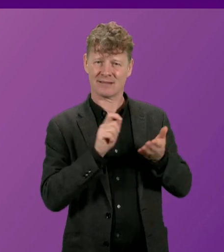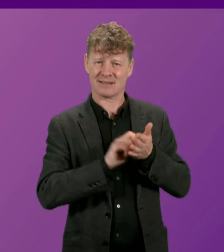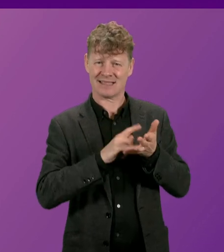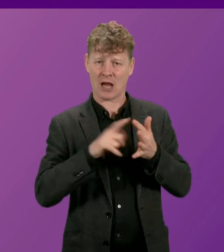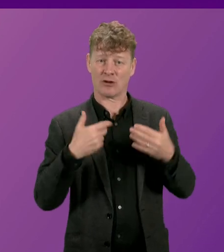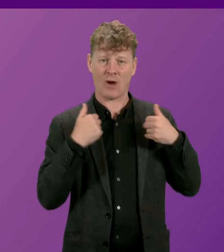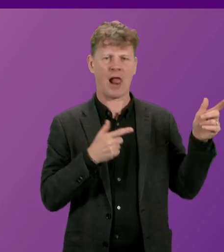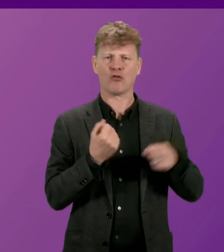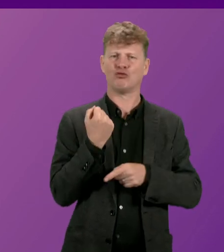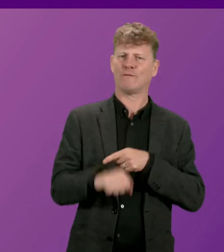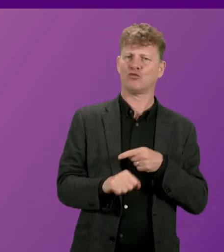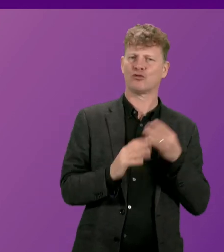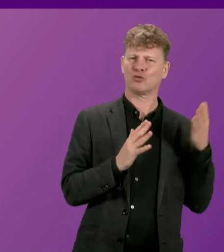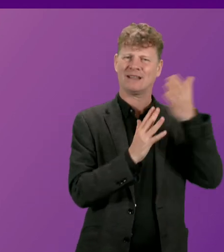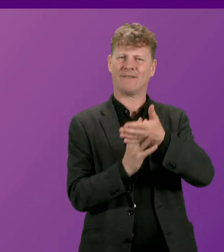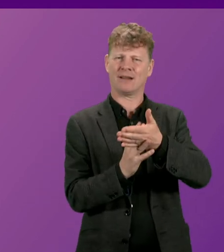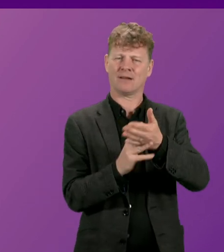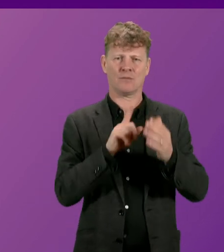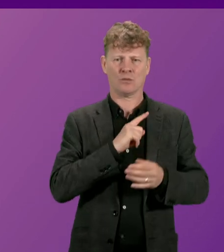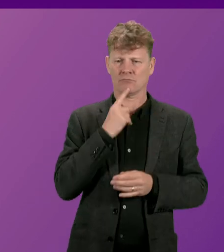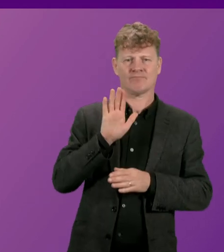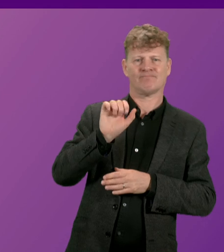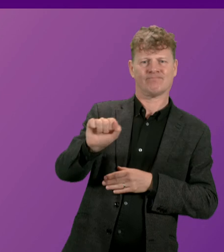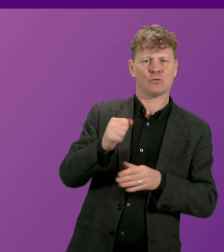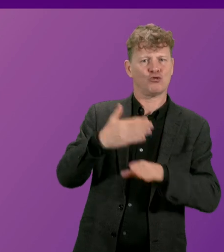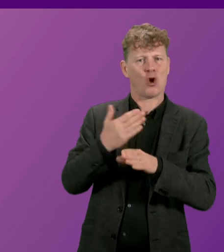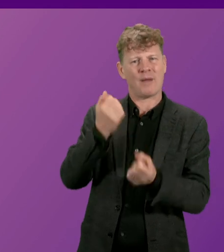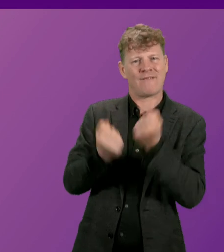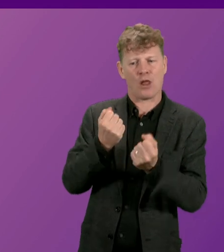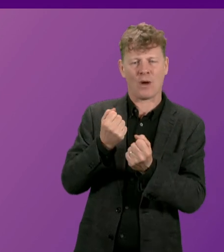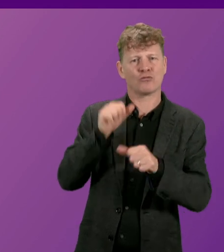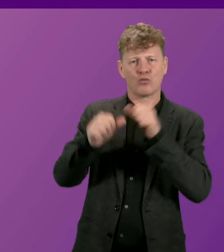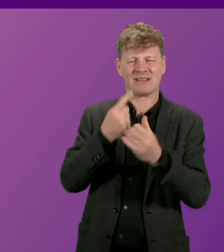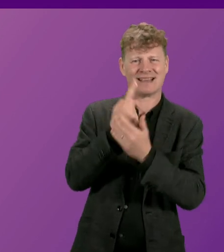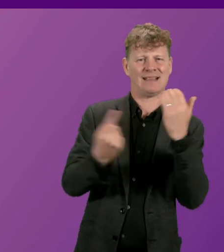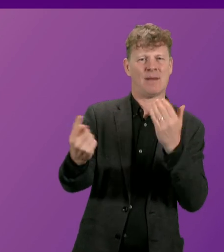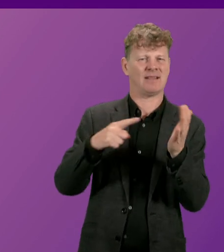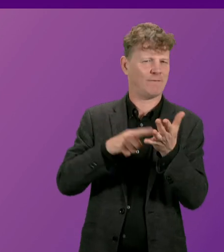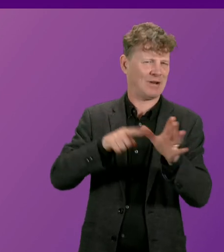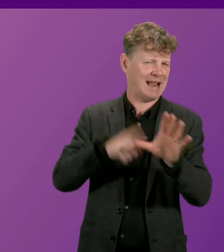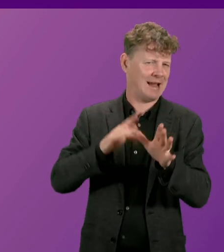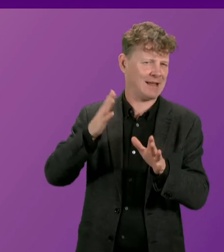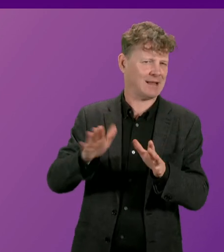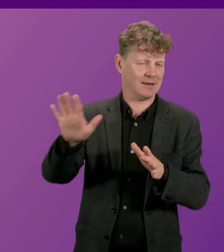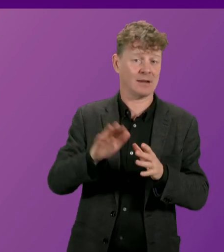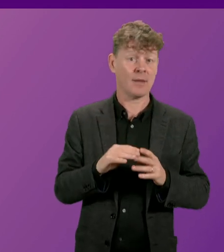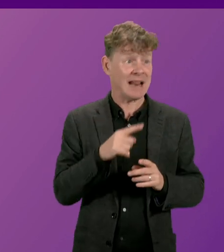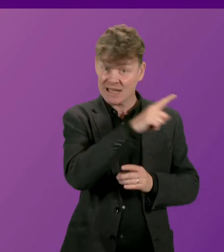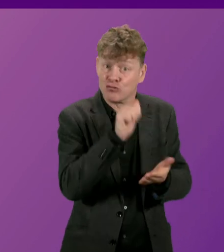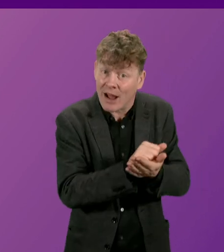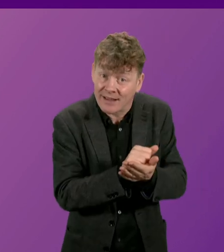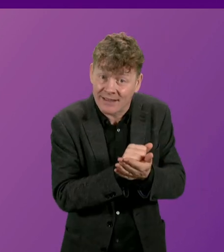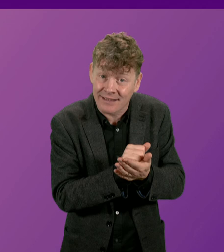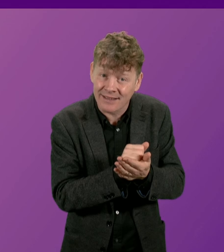and he has refused citing the fact that the job evaluation process is an independent process. But, First Minister, he is right, of course,